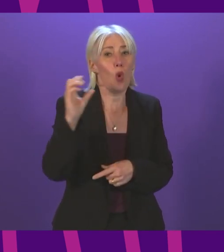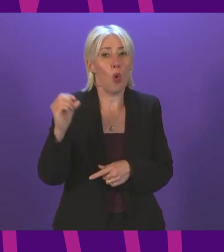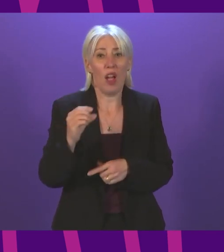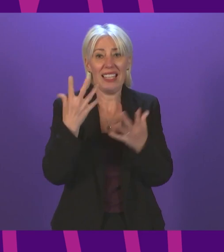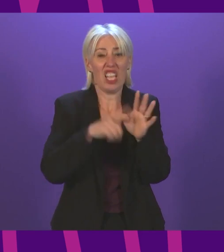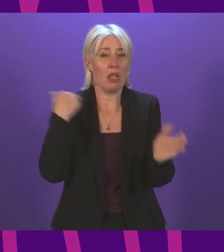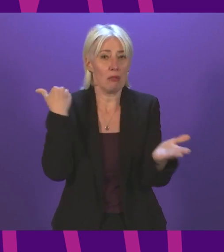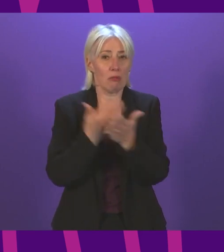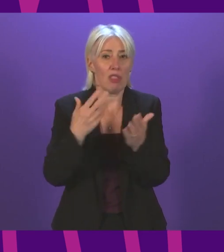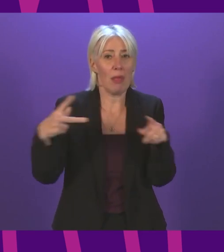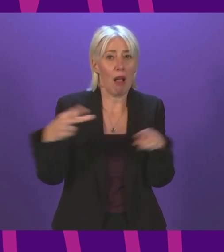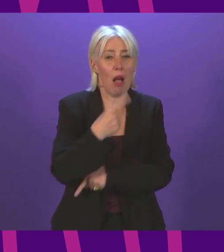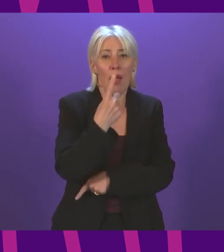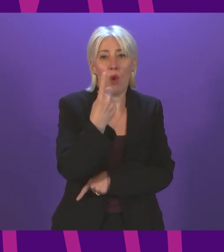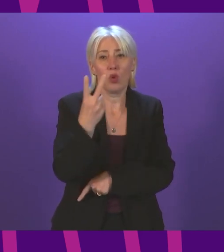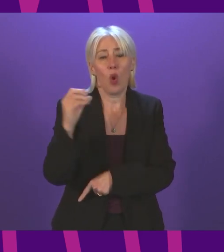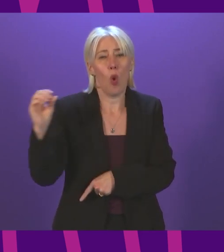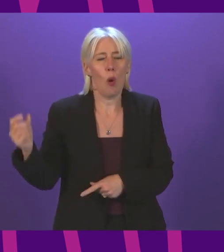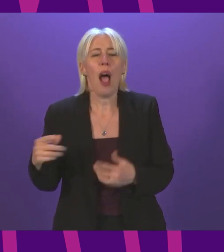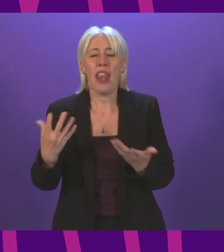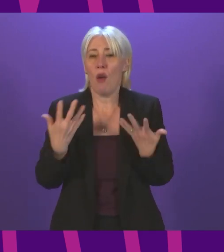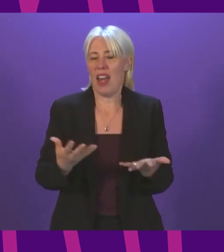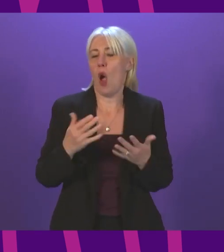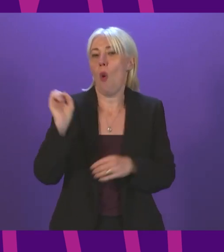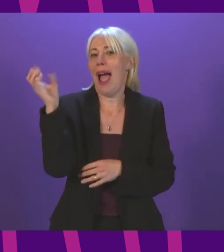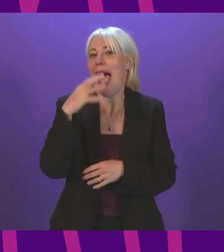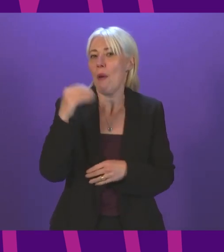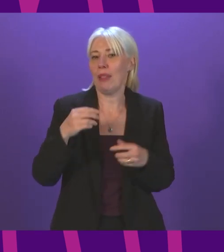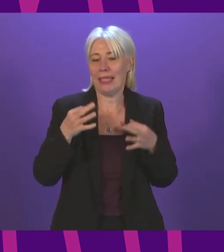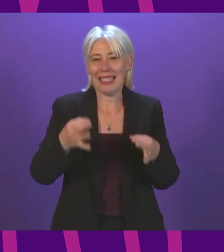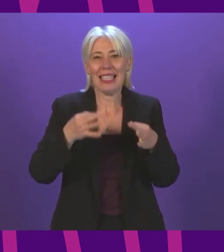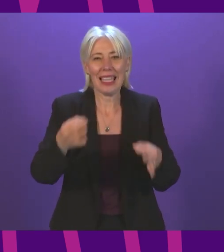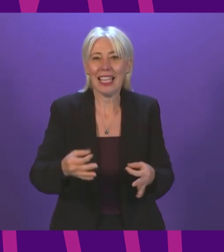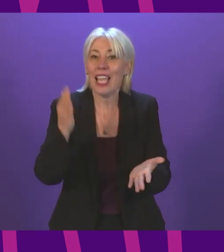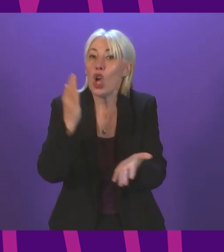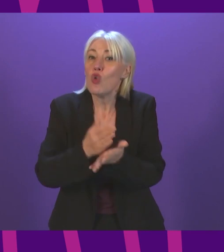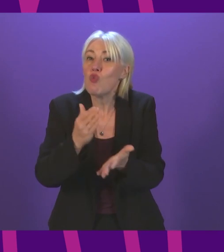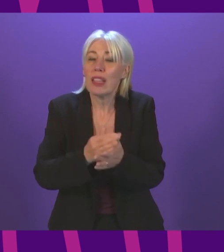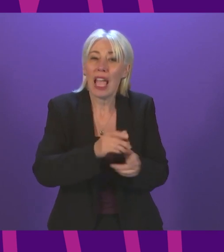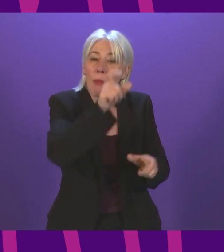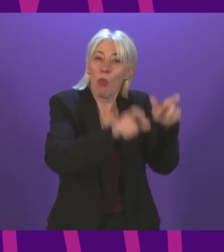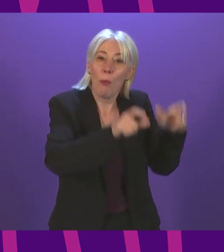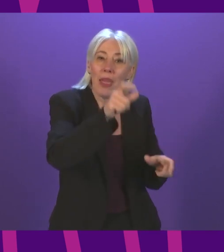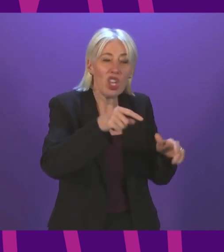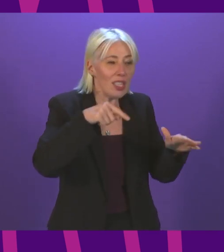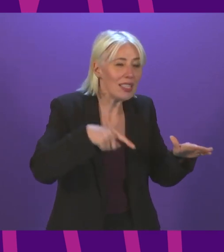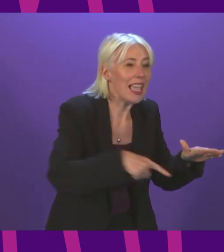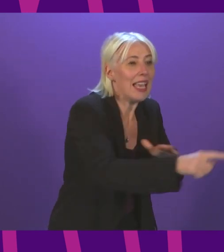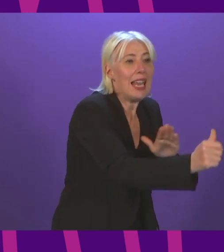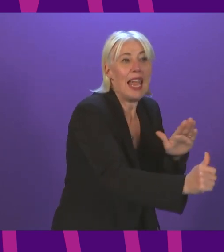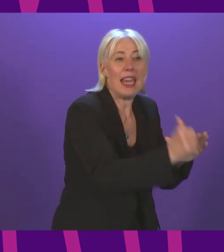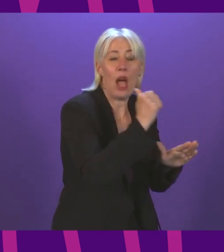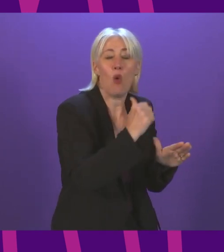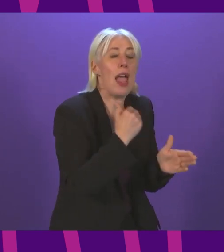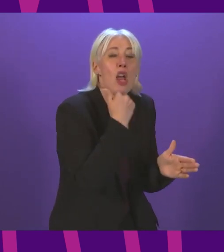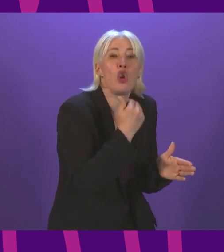last 10 years? And given that the problem with ambulance delays are actually about patient flows at A&E and the lack of beds in